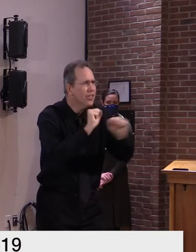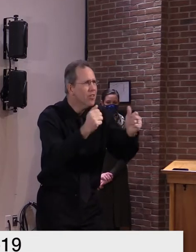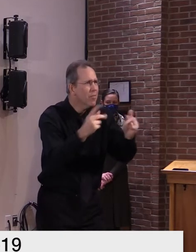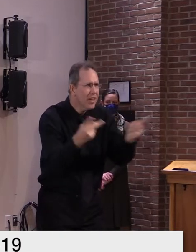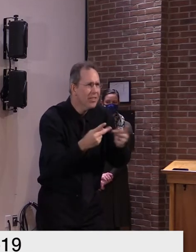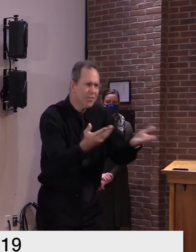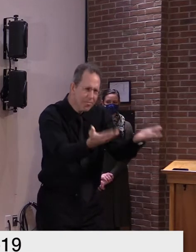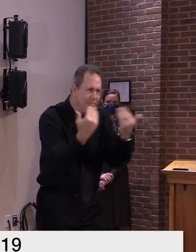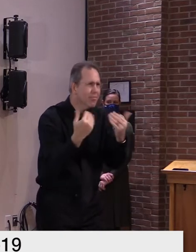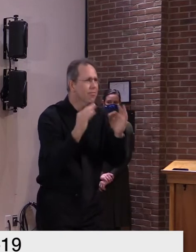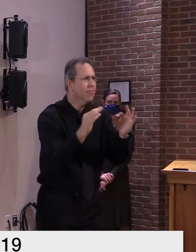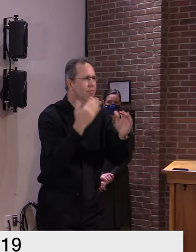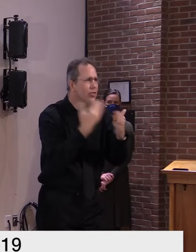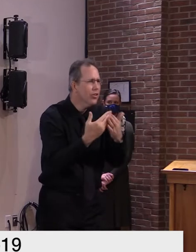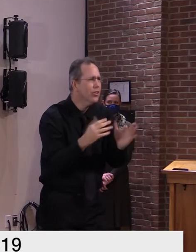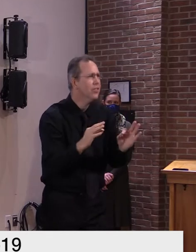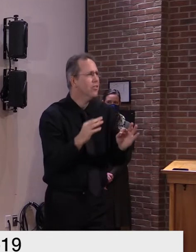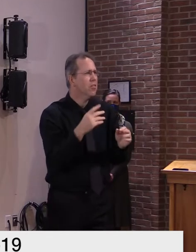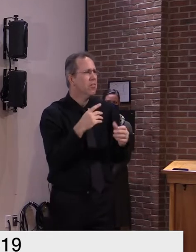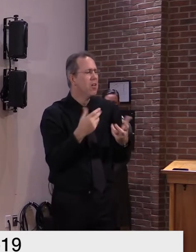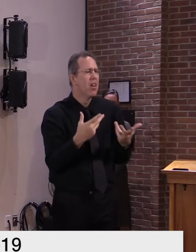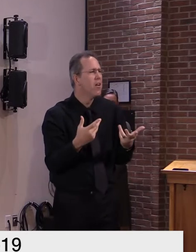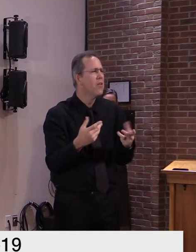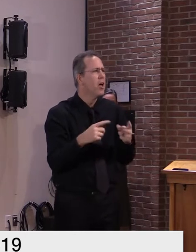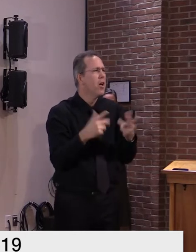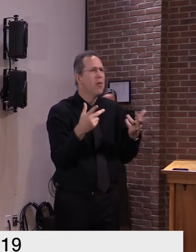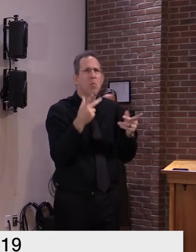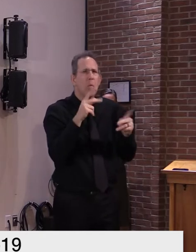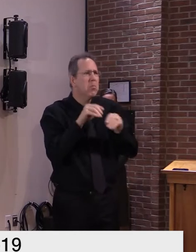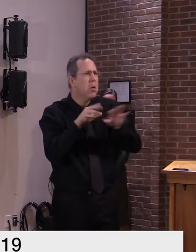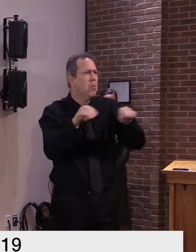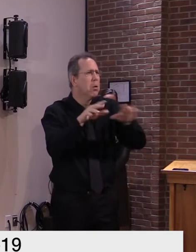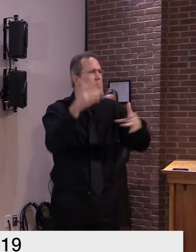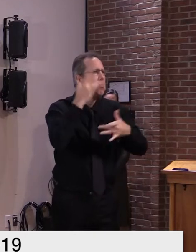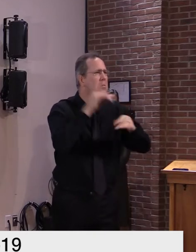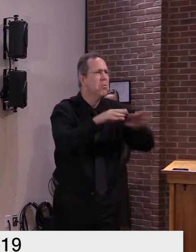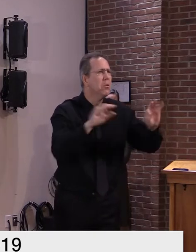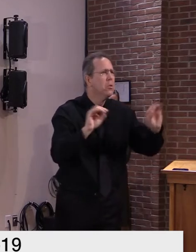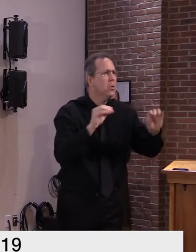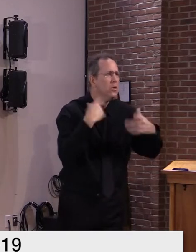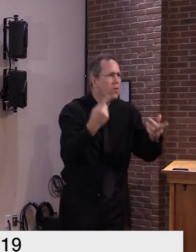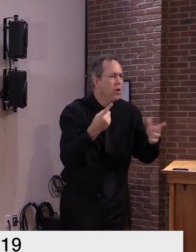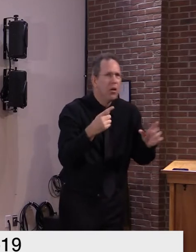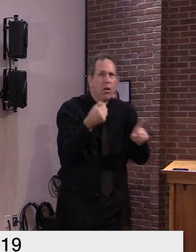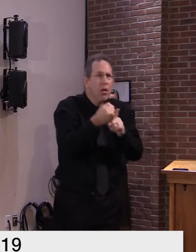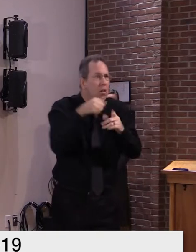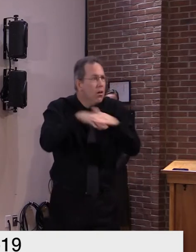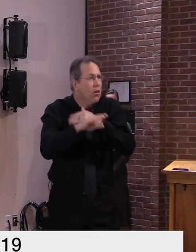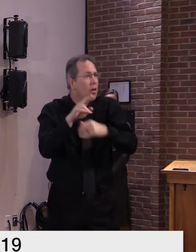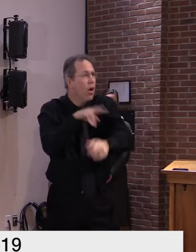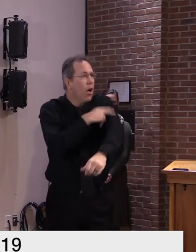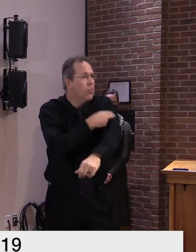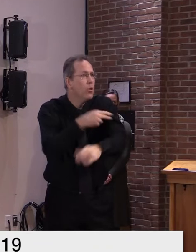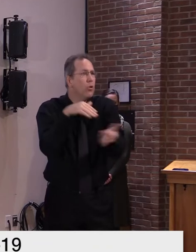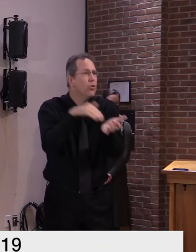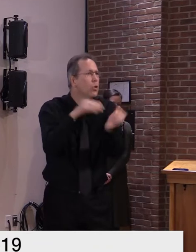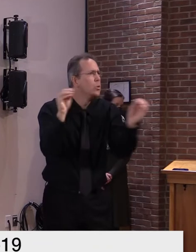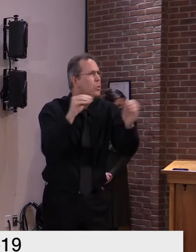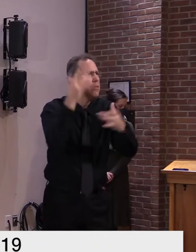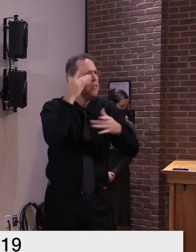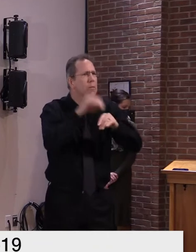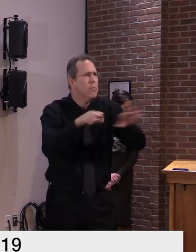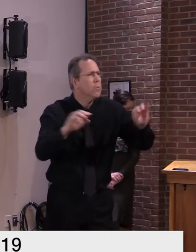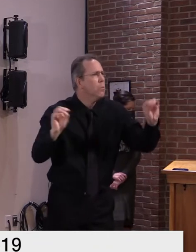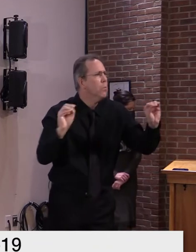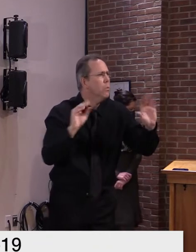episodes of people transmitting virus within the health care system itself even though we do see cases within the health